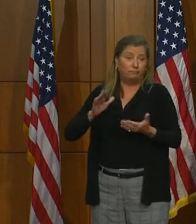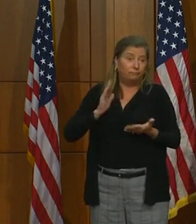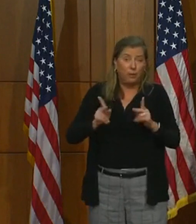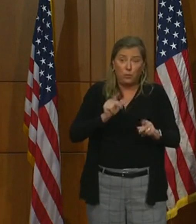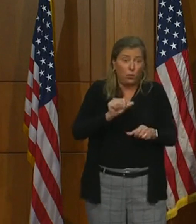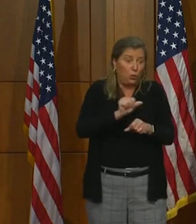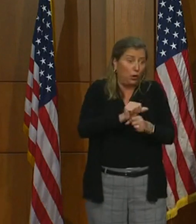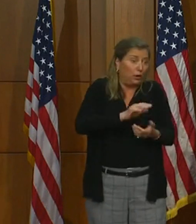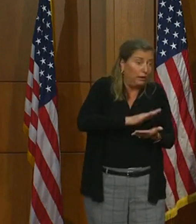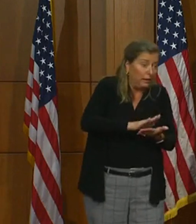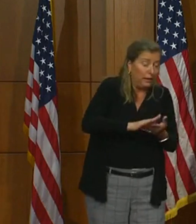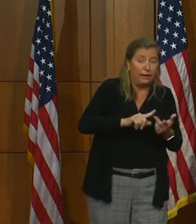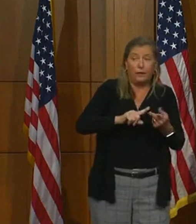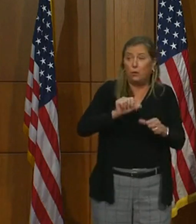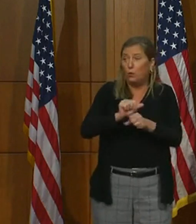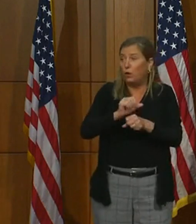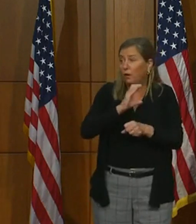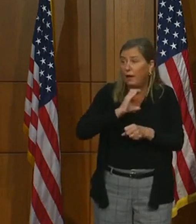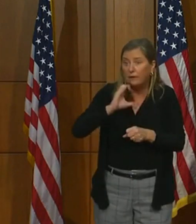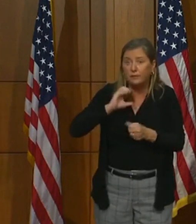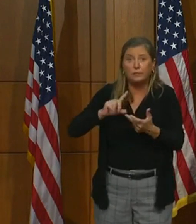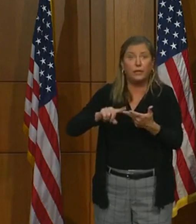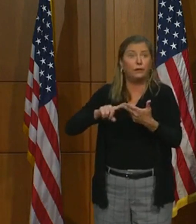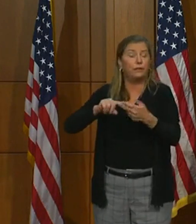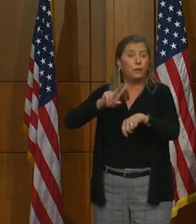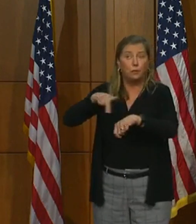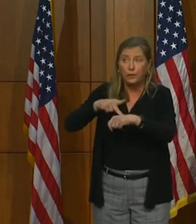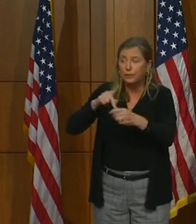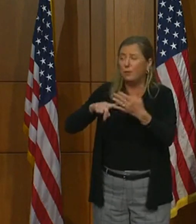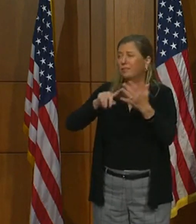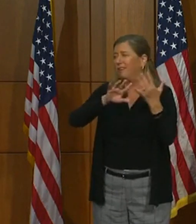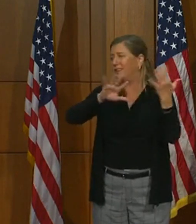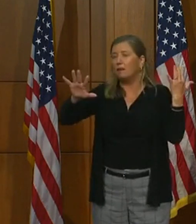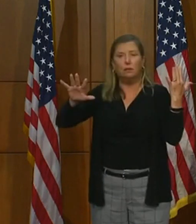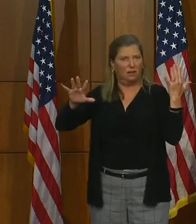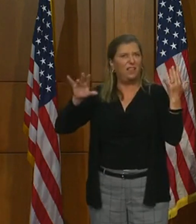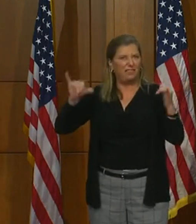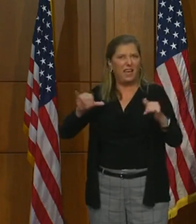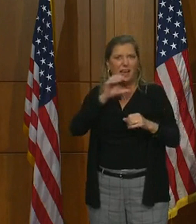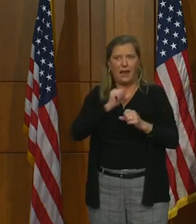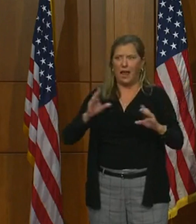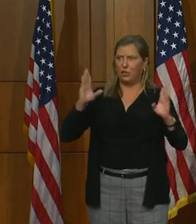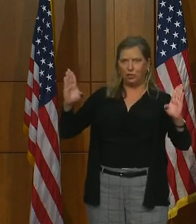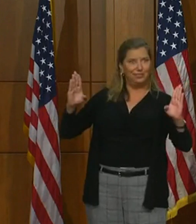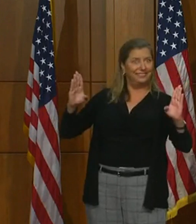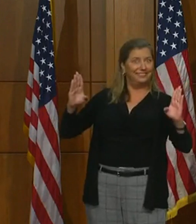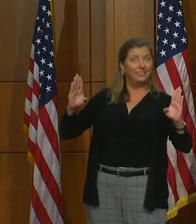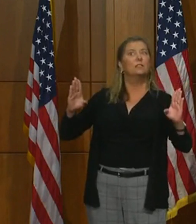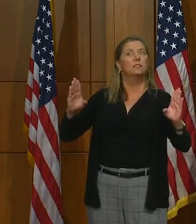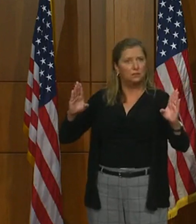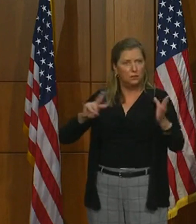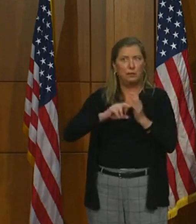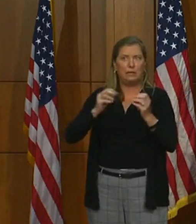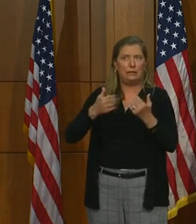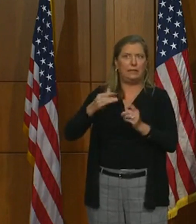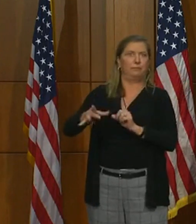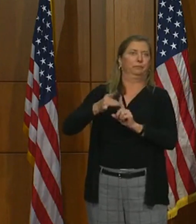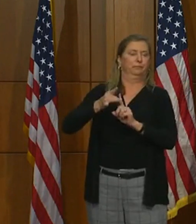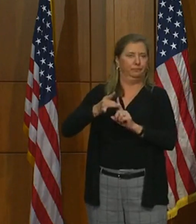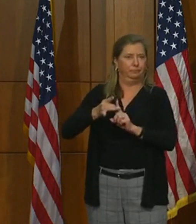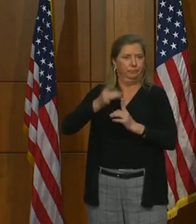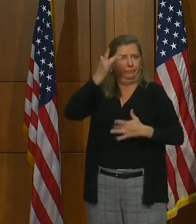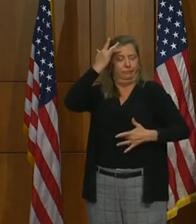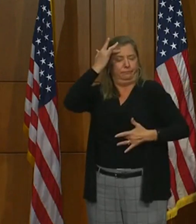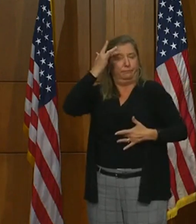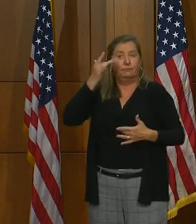to folks who work in the cafeteria to our teachers to our principals and administration who are in that age set where they would be very susceptible to COVID. And as